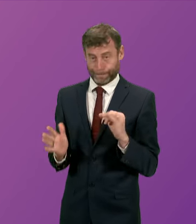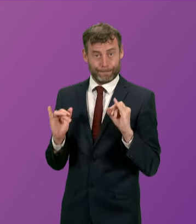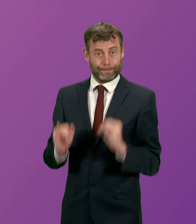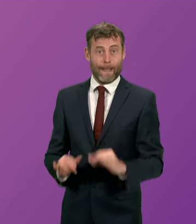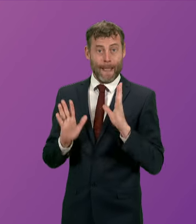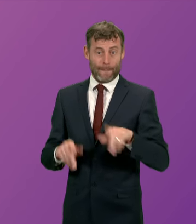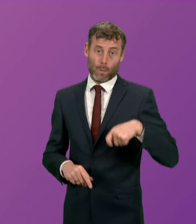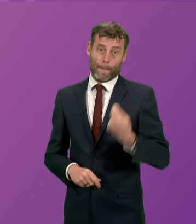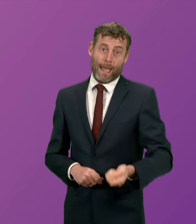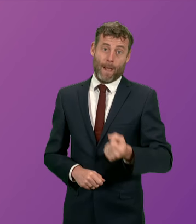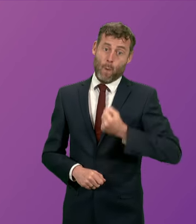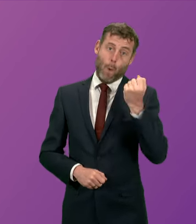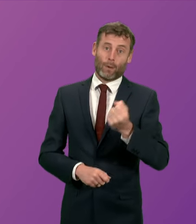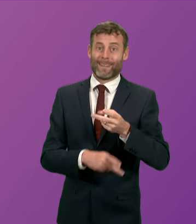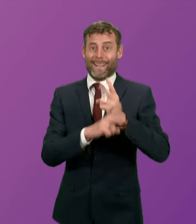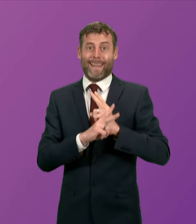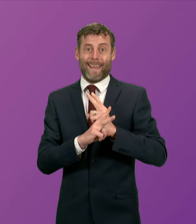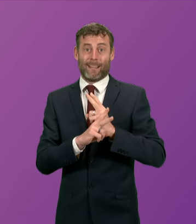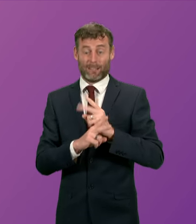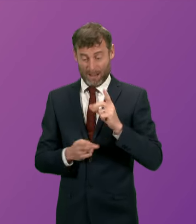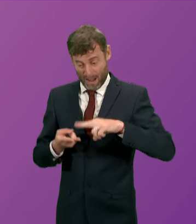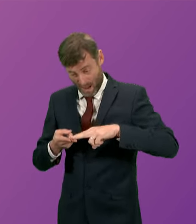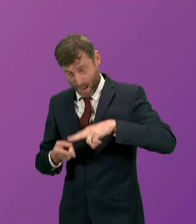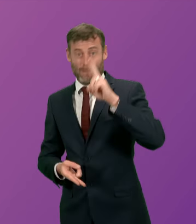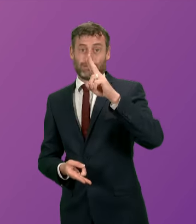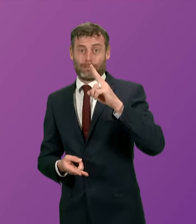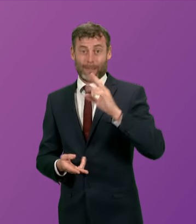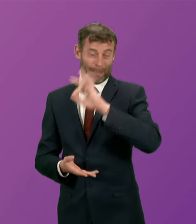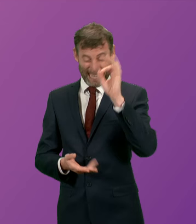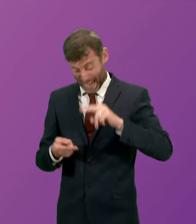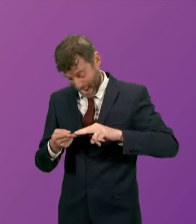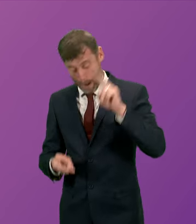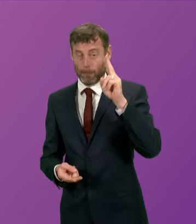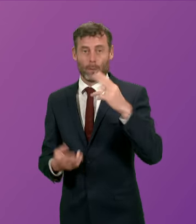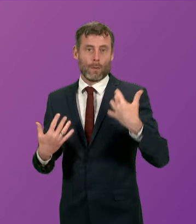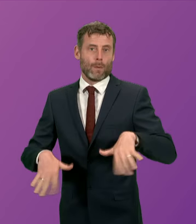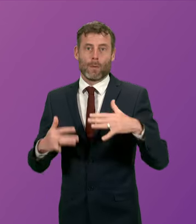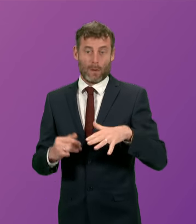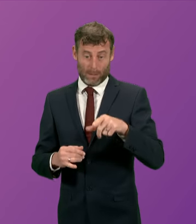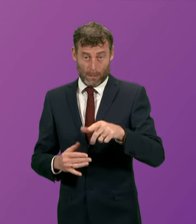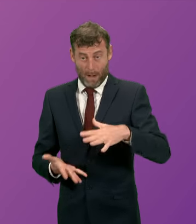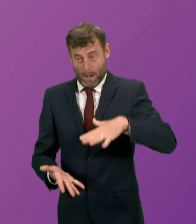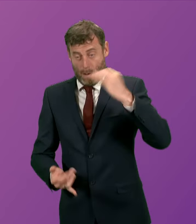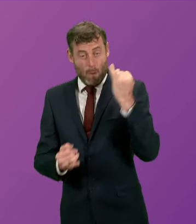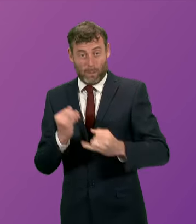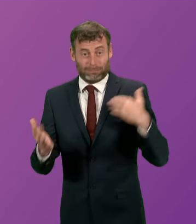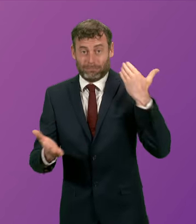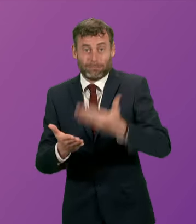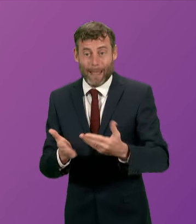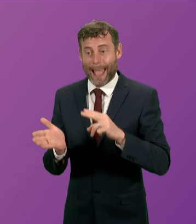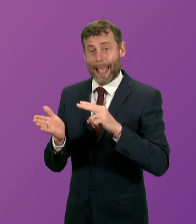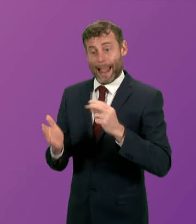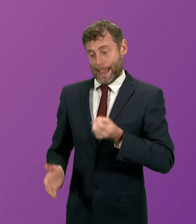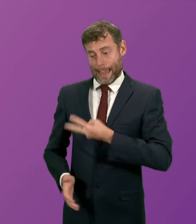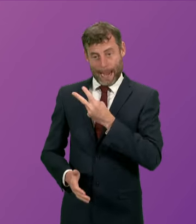% since 2019, and are at the highest levels ever. Labour created our NHS